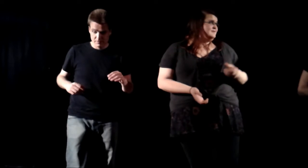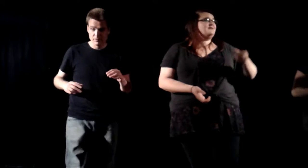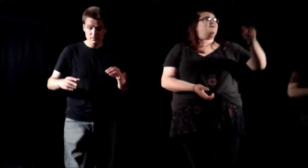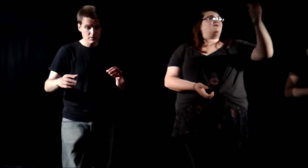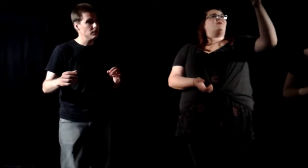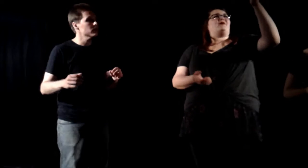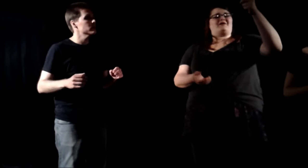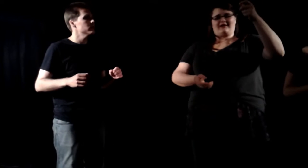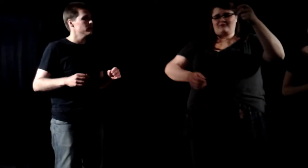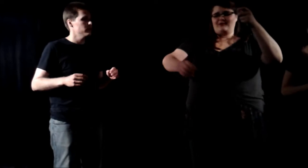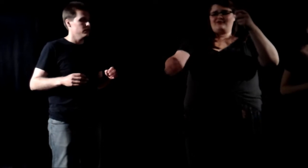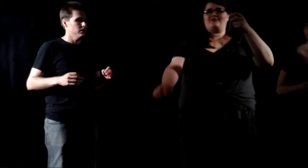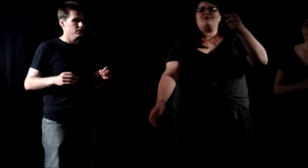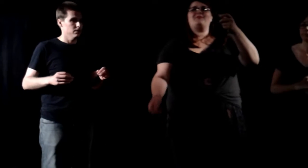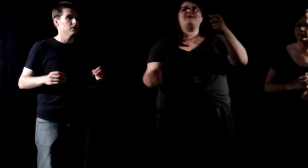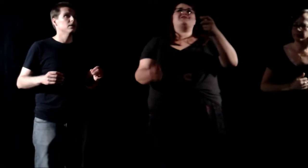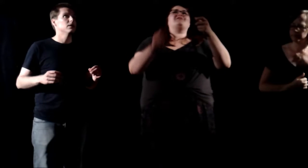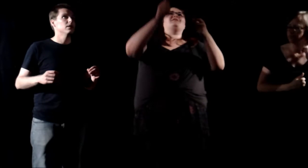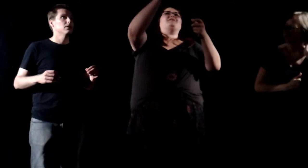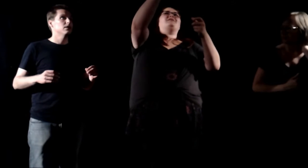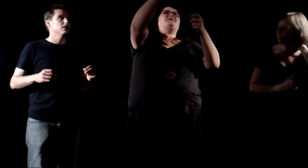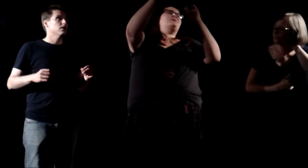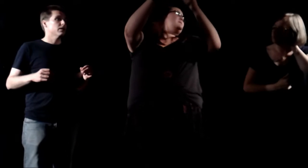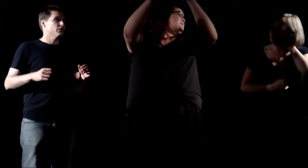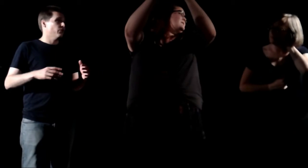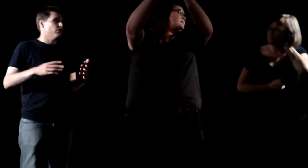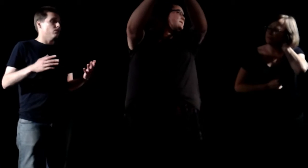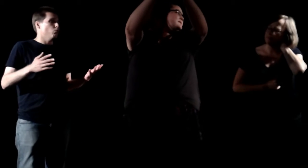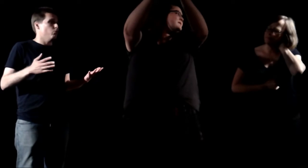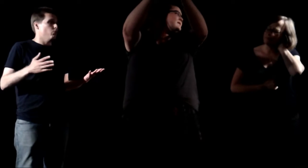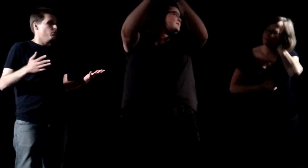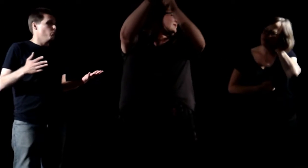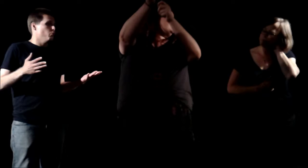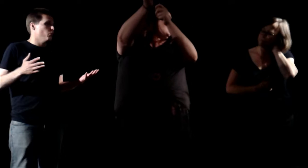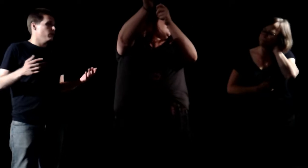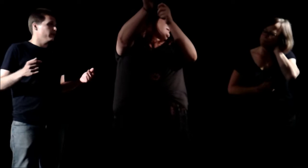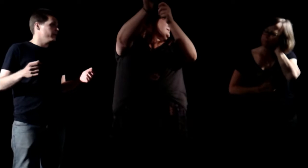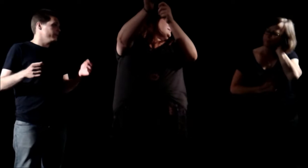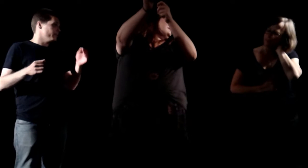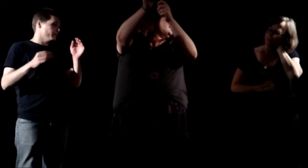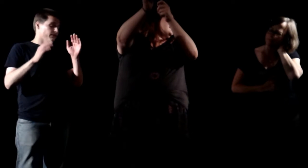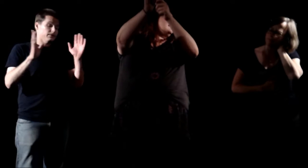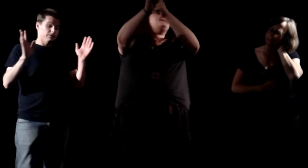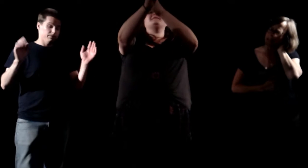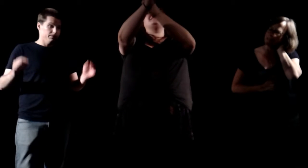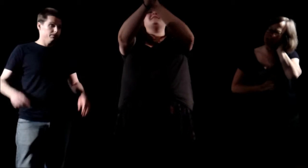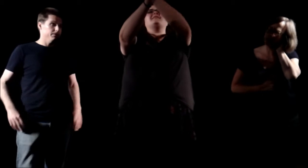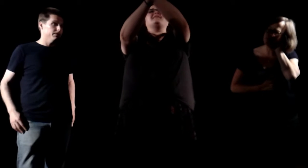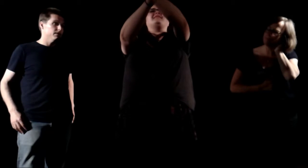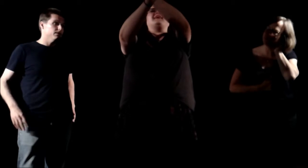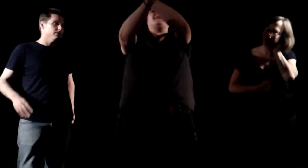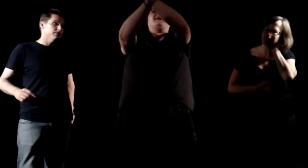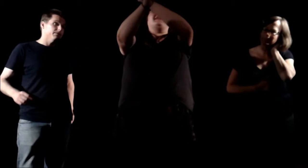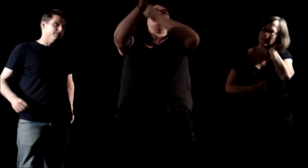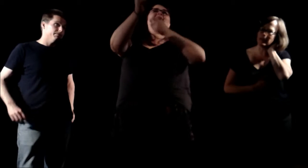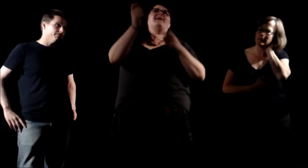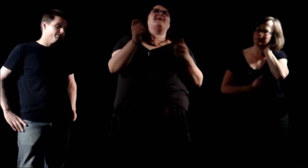Don't know why you guys are rushing so much. Cause... Rough night? Late night. Late night. night. Yeah.